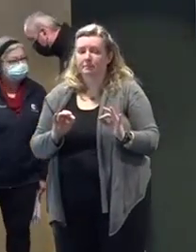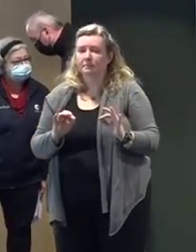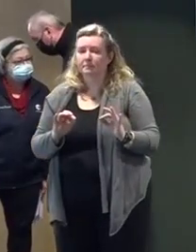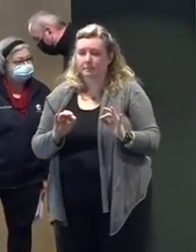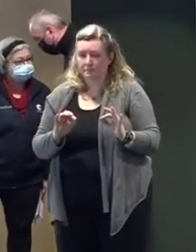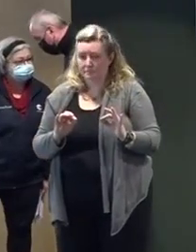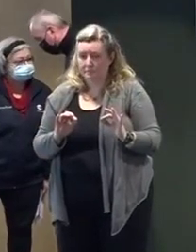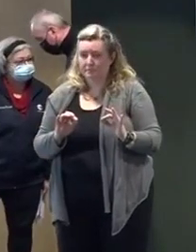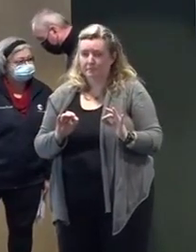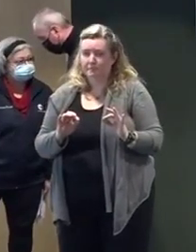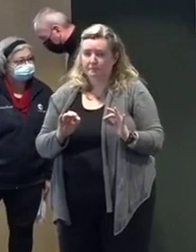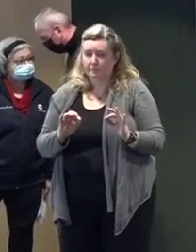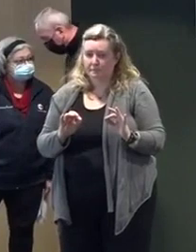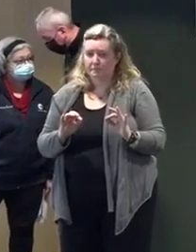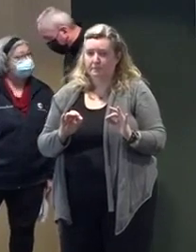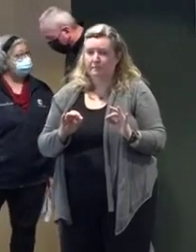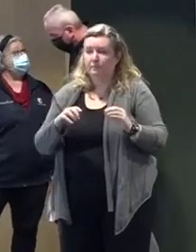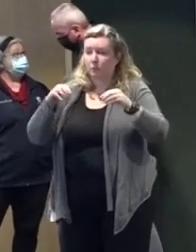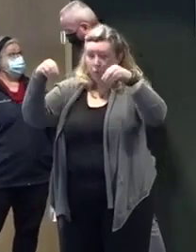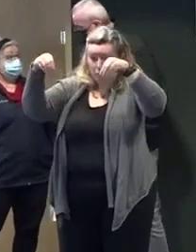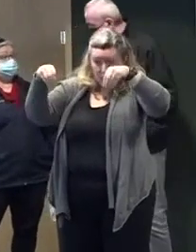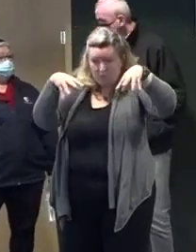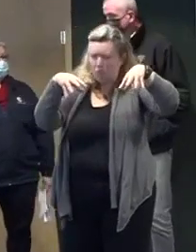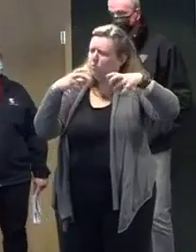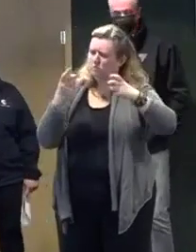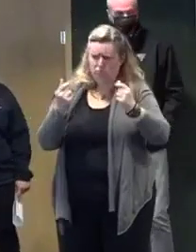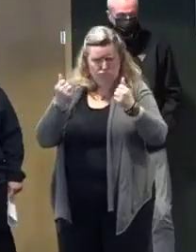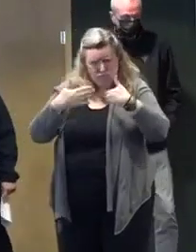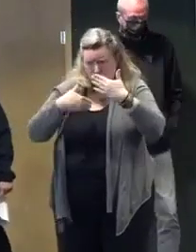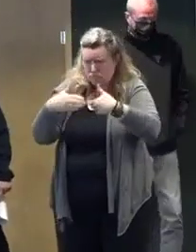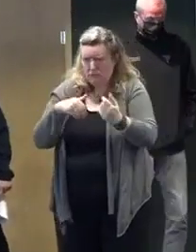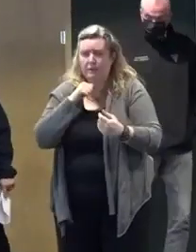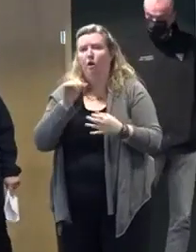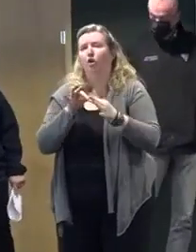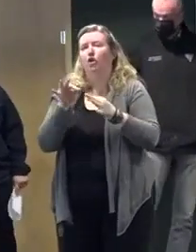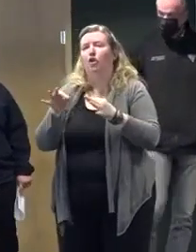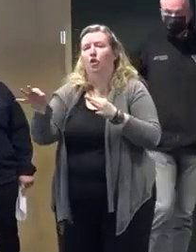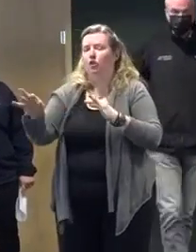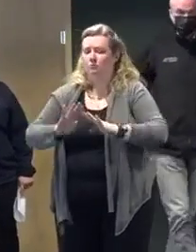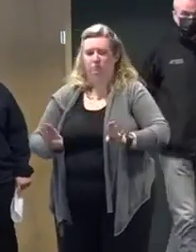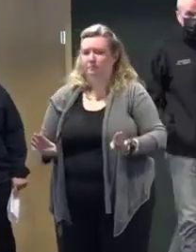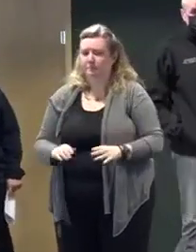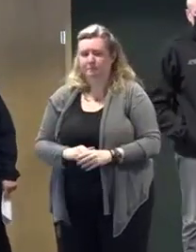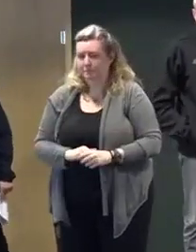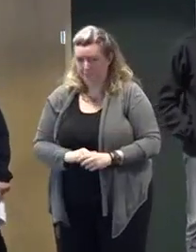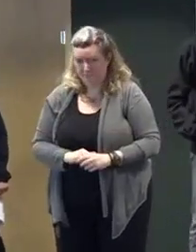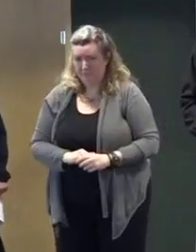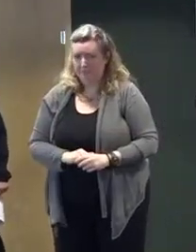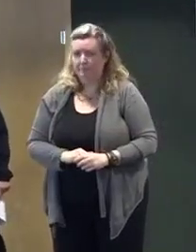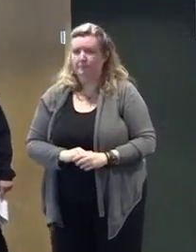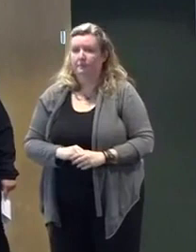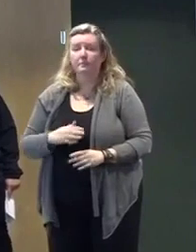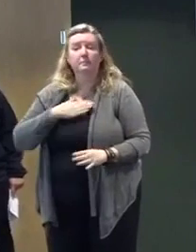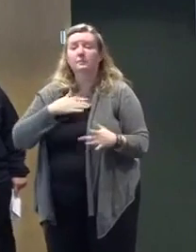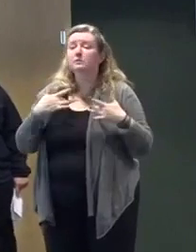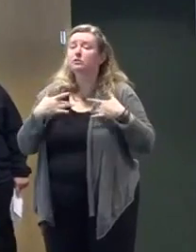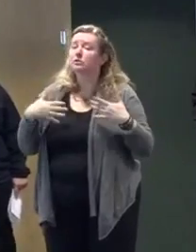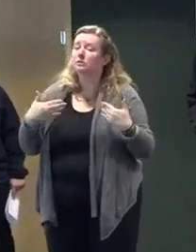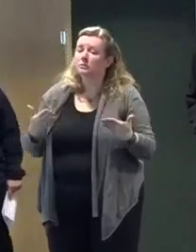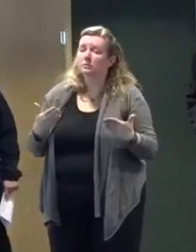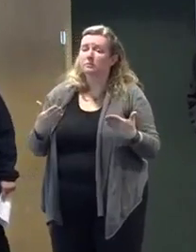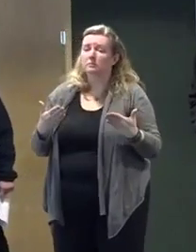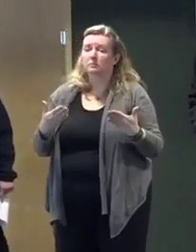as quickly as possible. My concern is along the coast. Because,